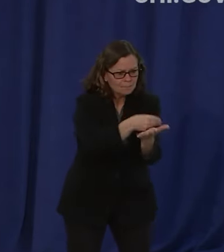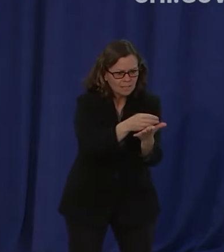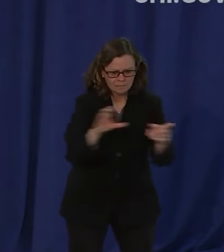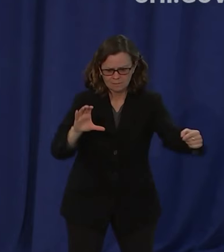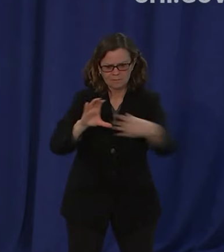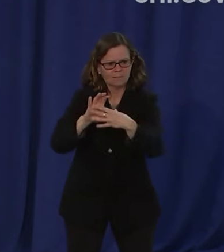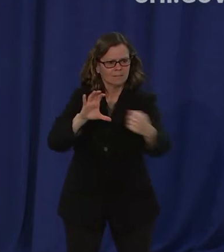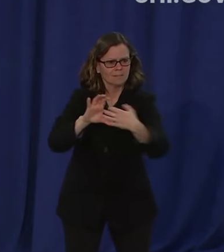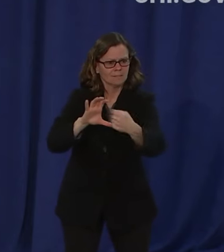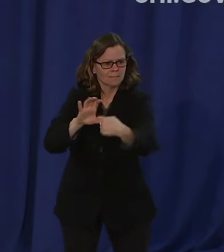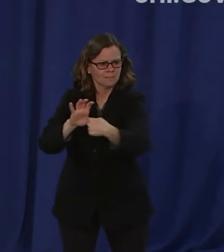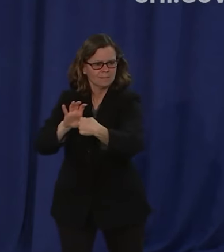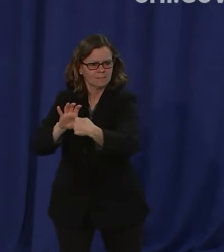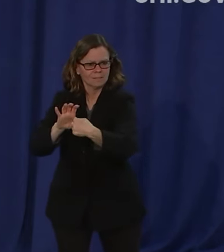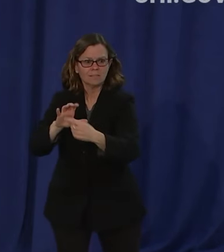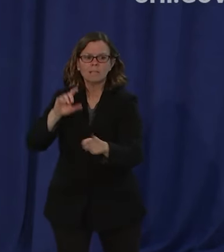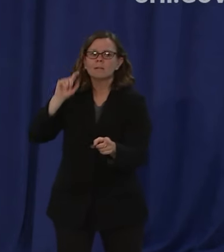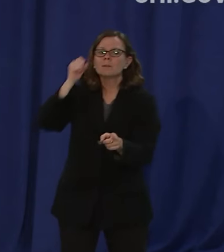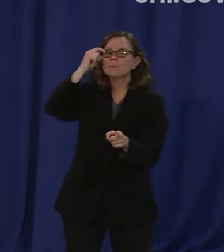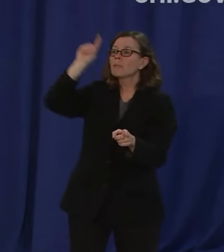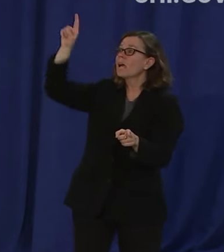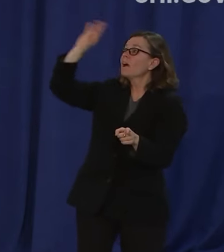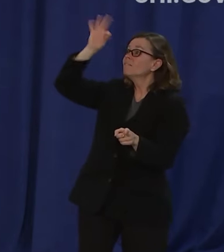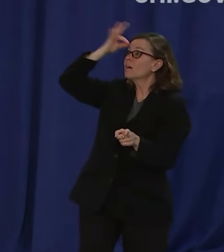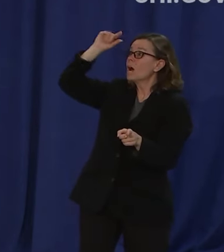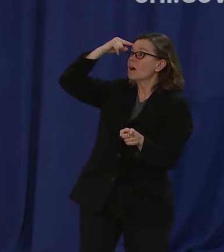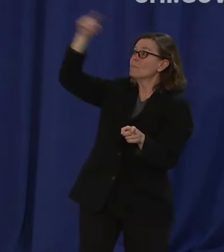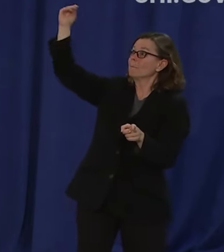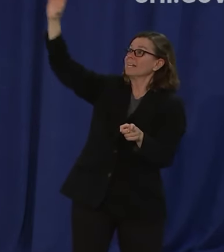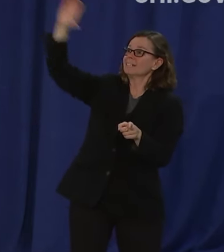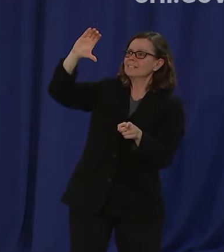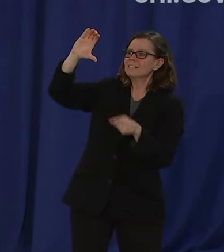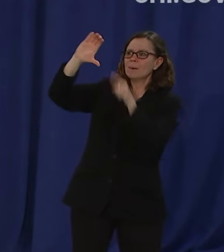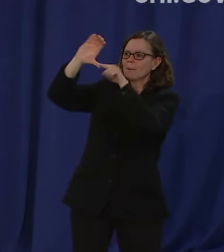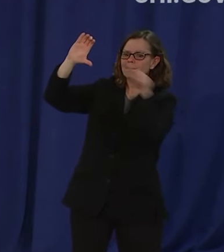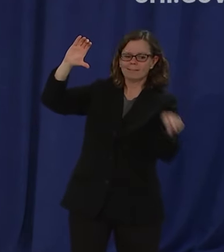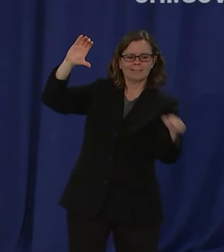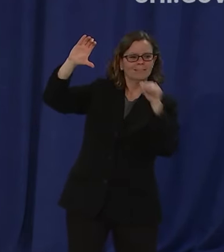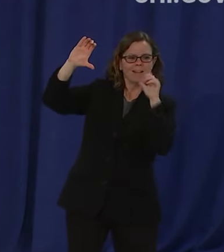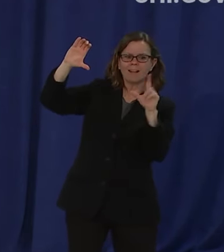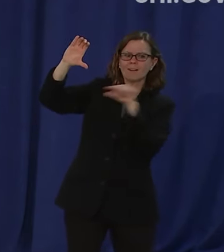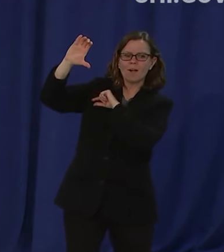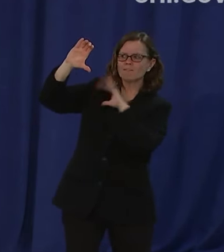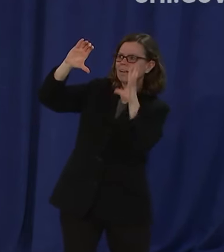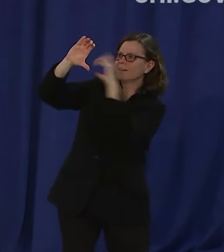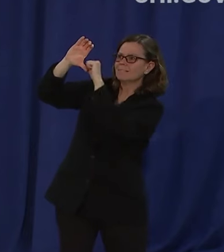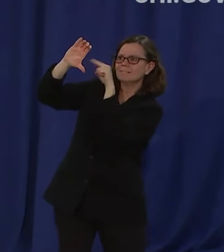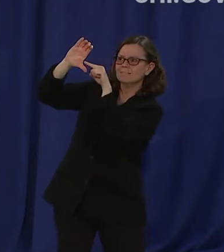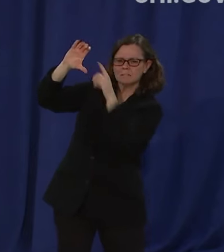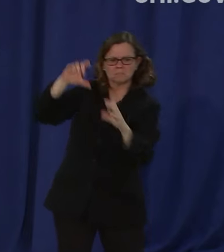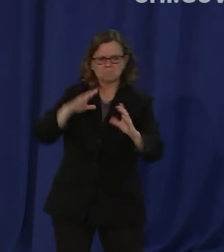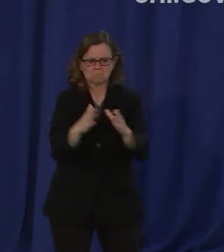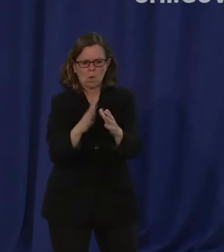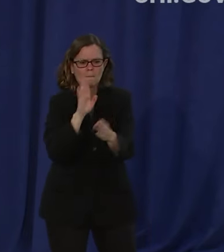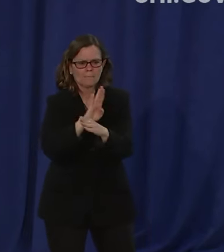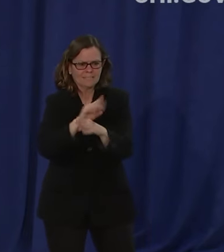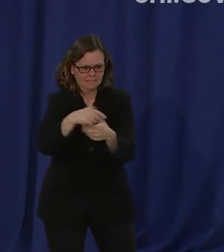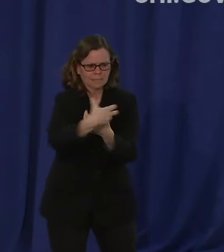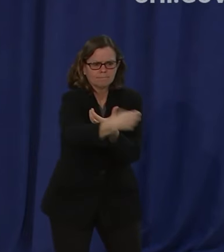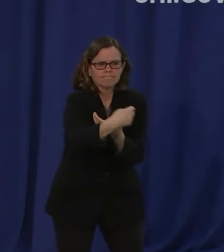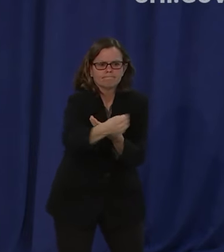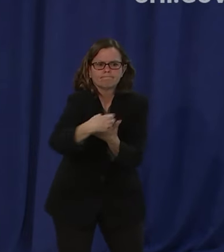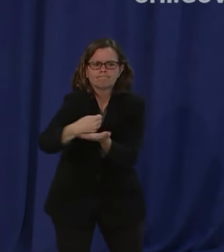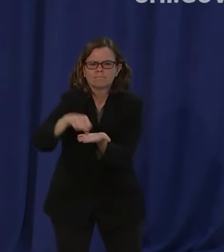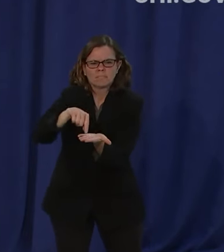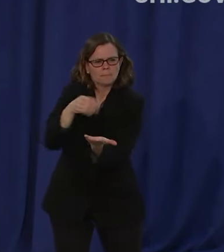federal government and by that i mean two things number one what we've found is many small businesses here in the city of chicago are what we